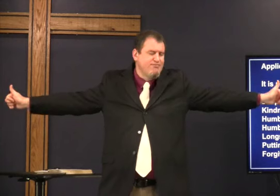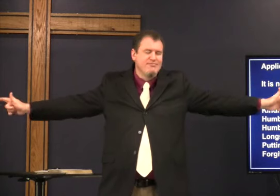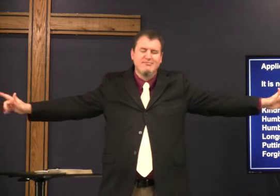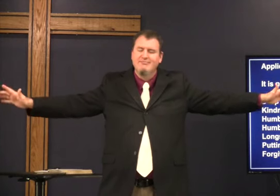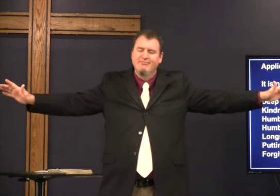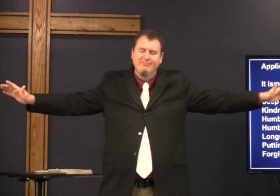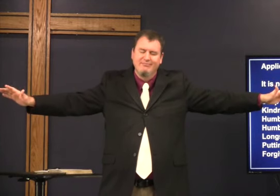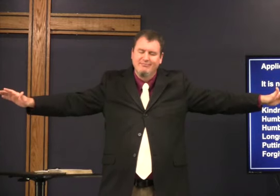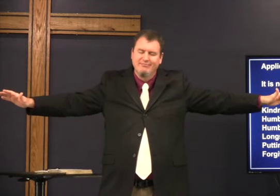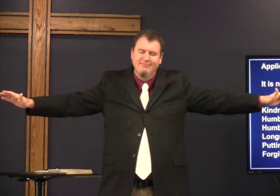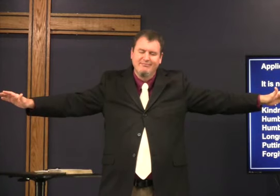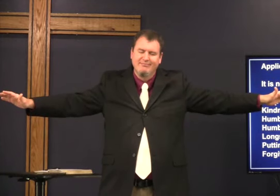whatever